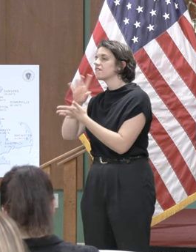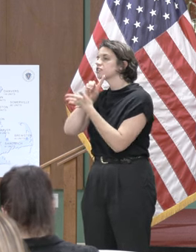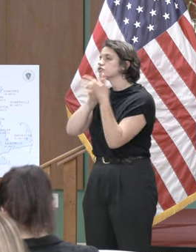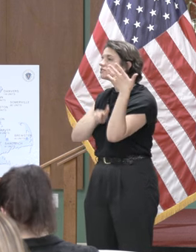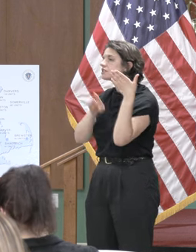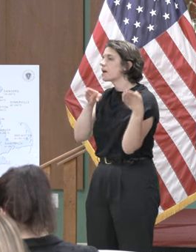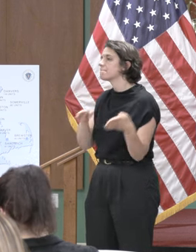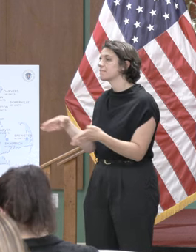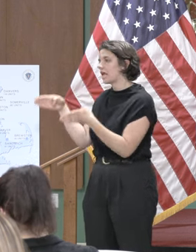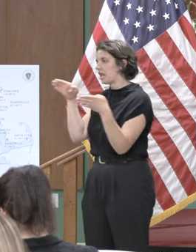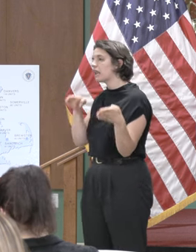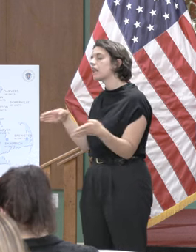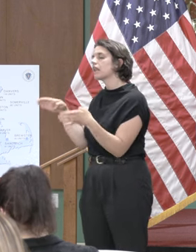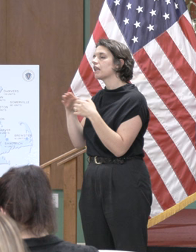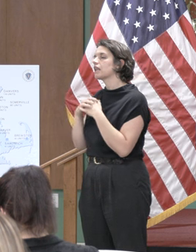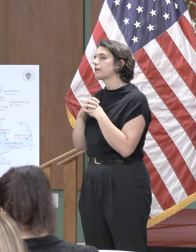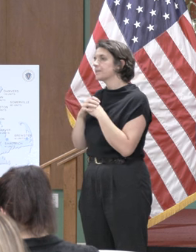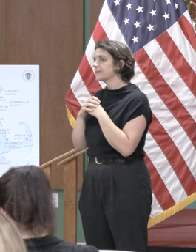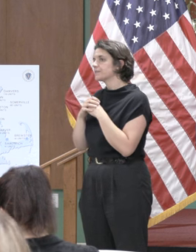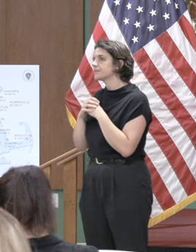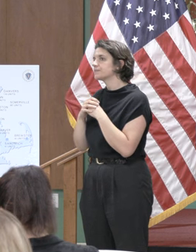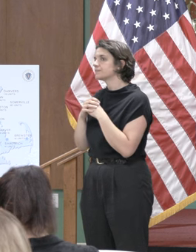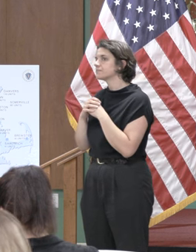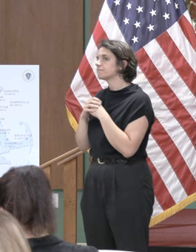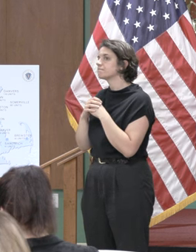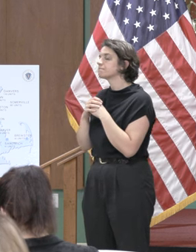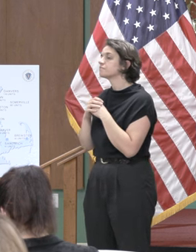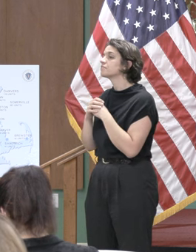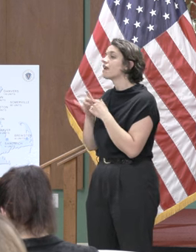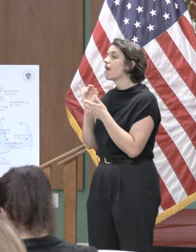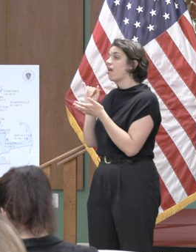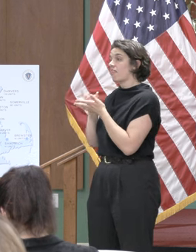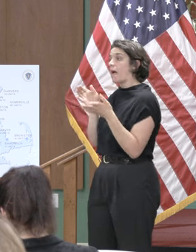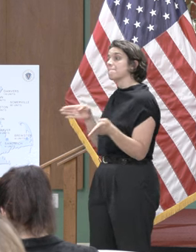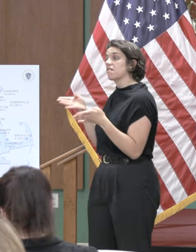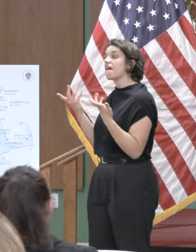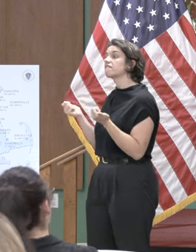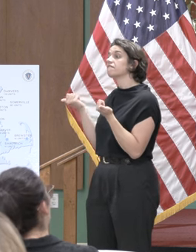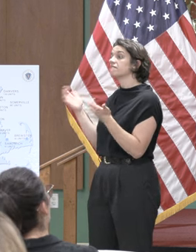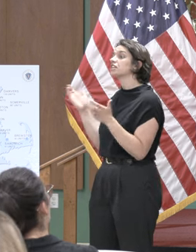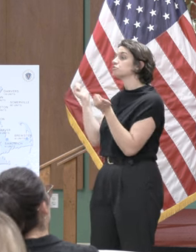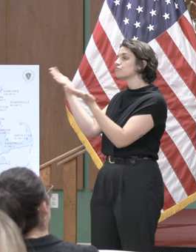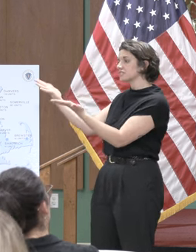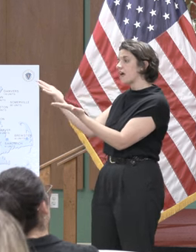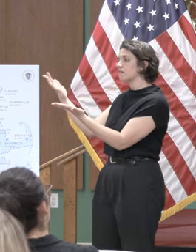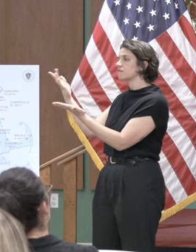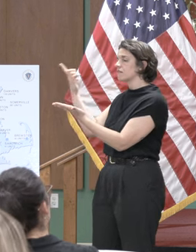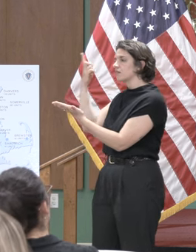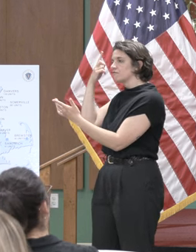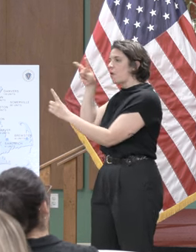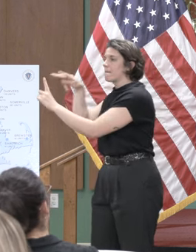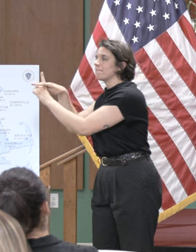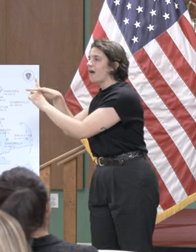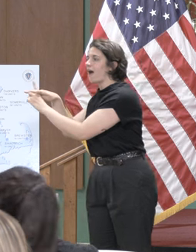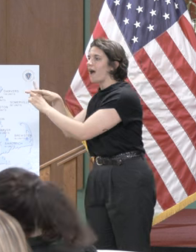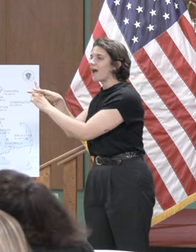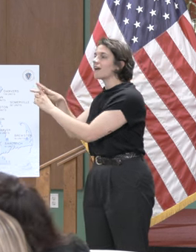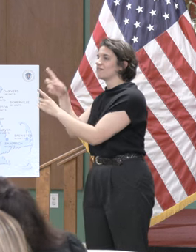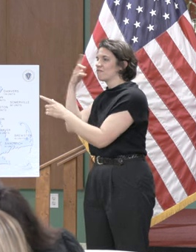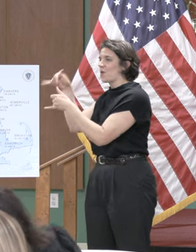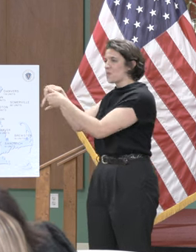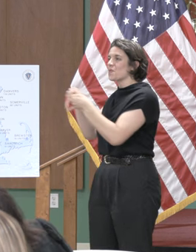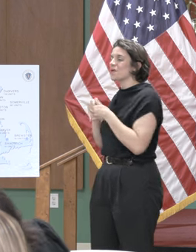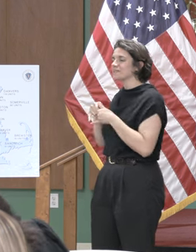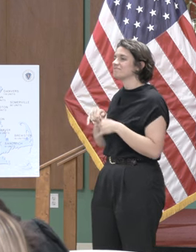plan that we presented for this award and adam has has